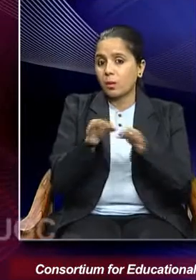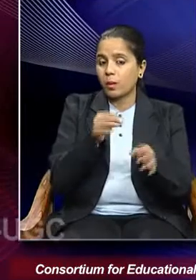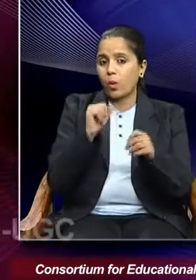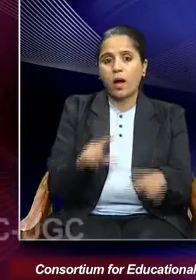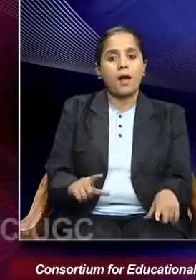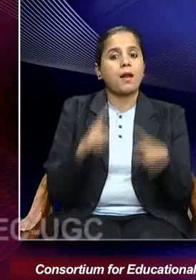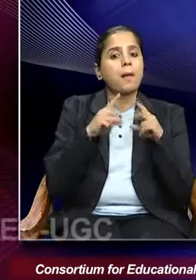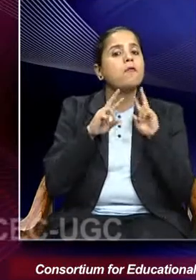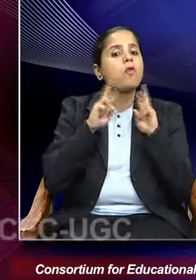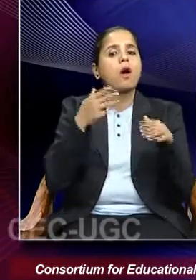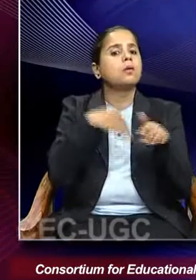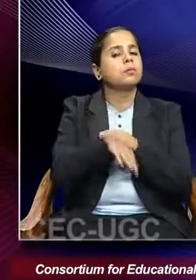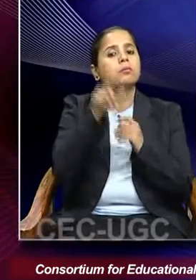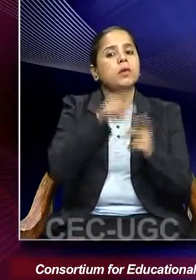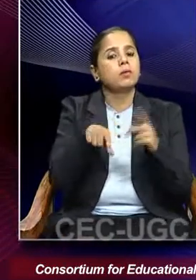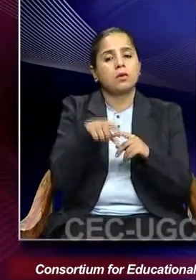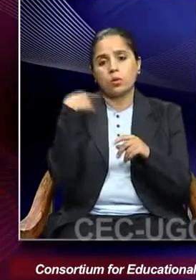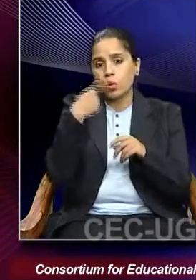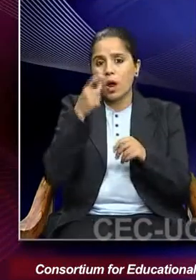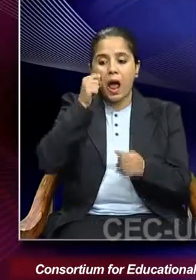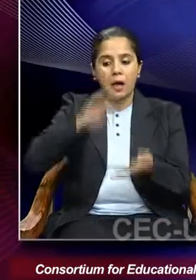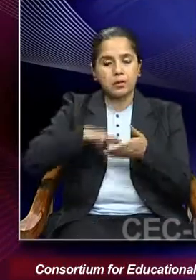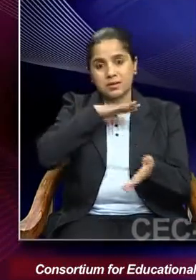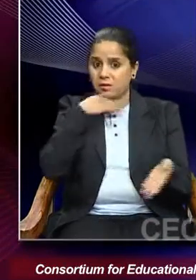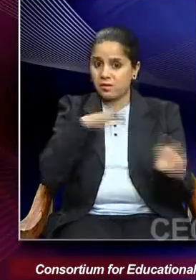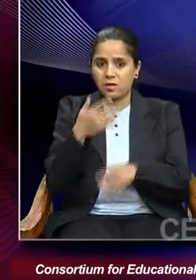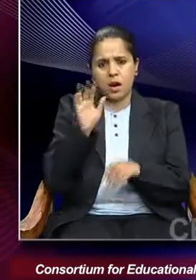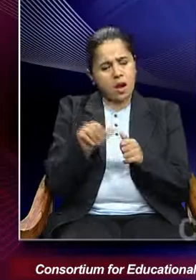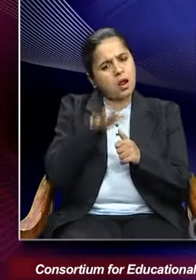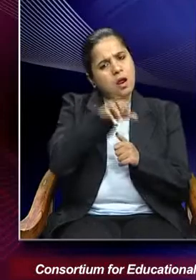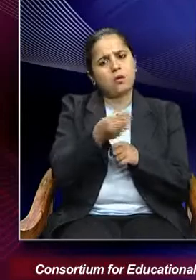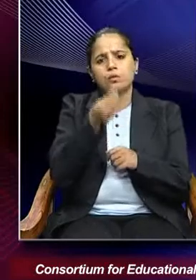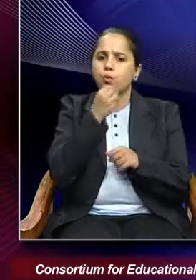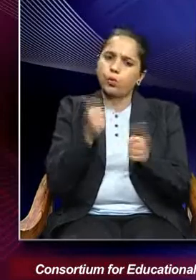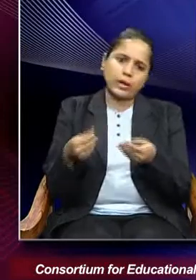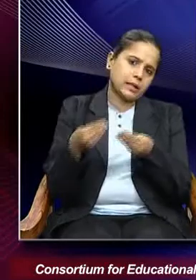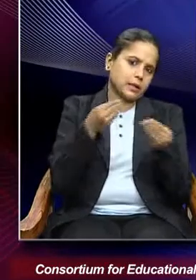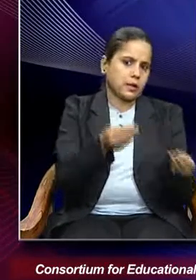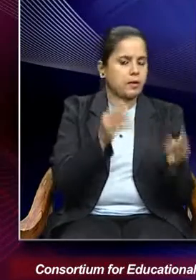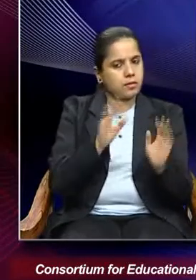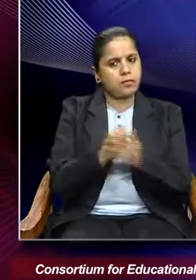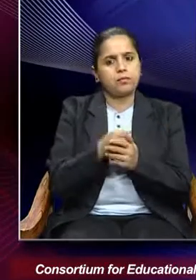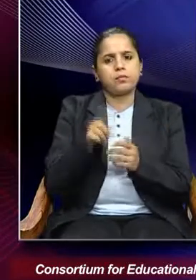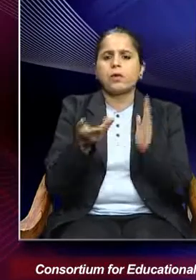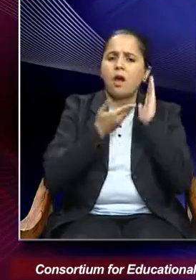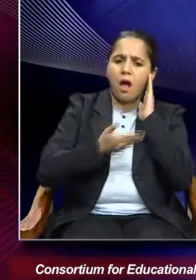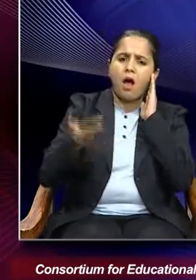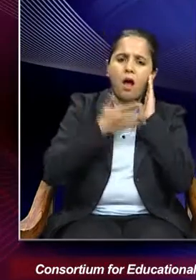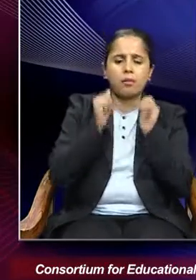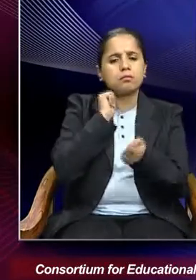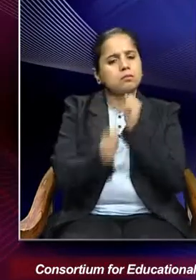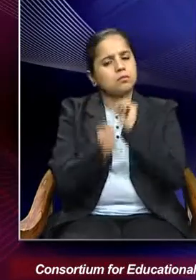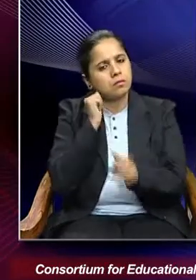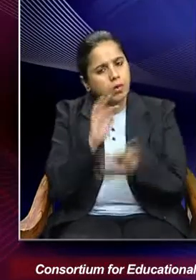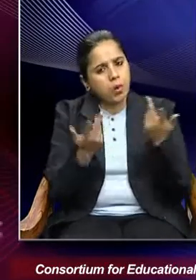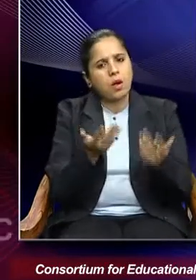Banaras, widows had access to food in Banaras either through singing bhajans, begging